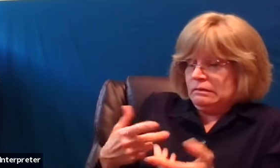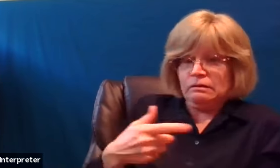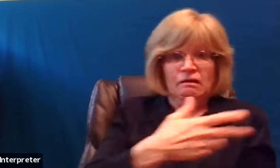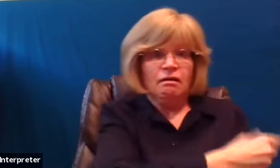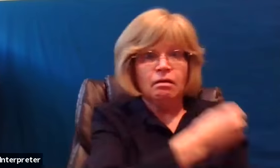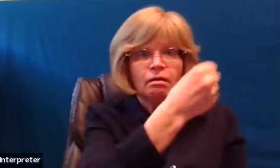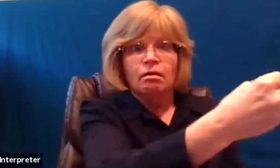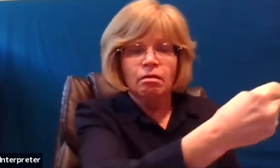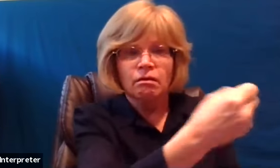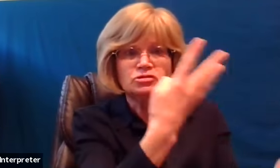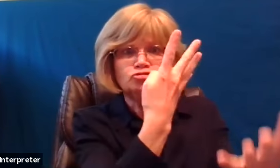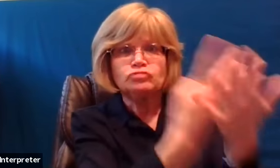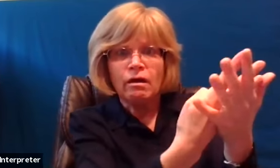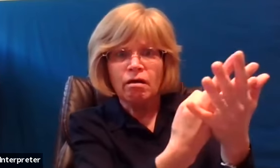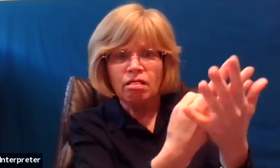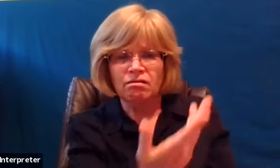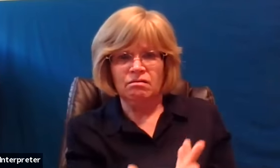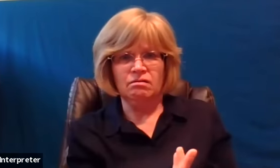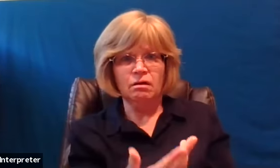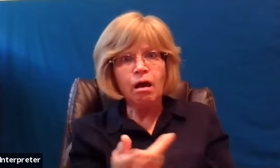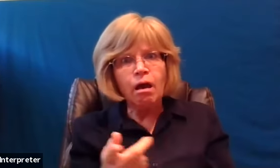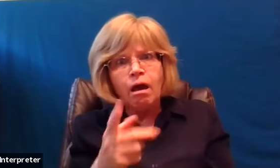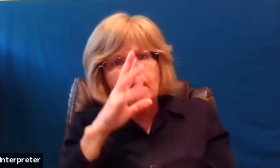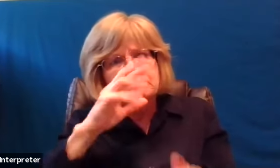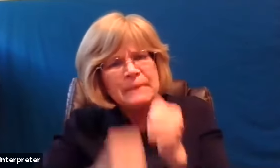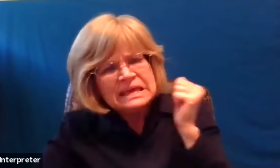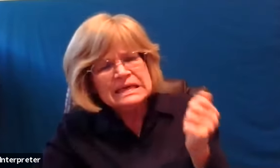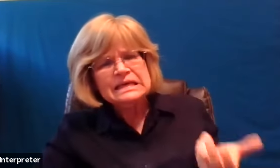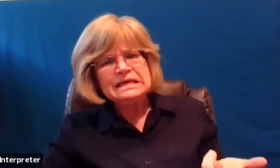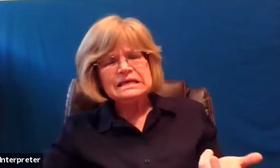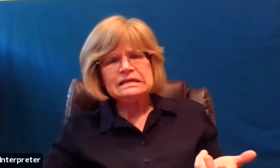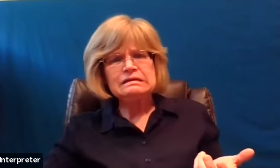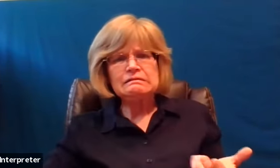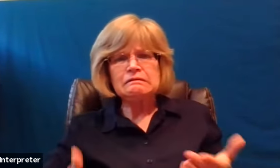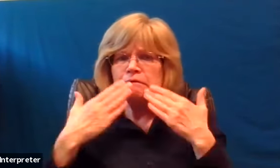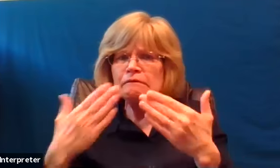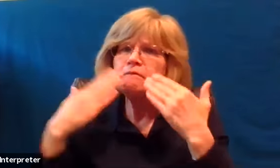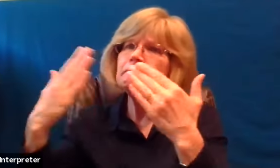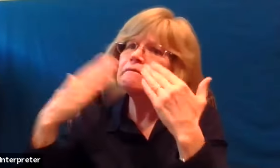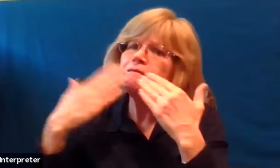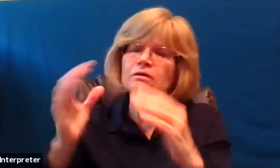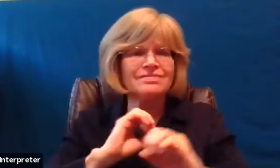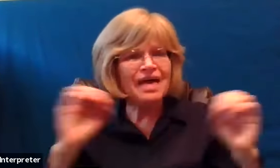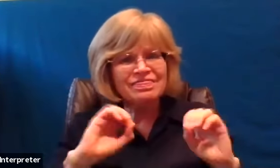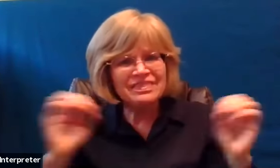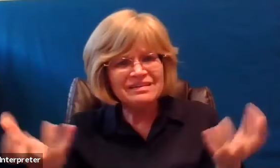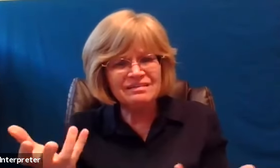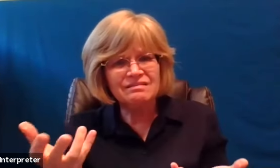debtor's prison how mean how ungrateful for his own for giving debt didn't he learn anything